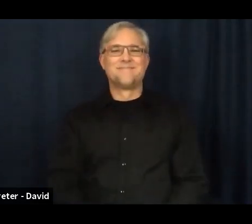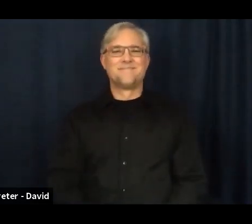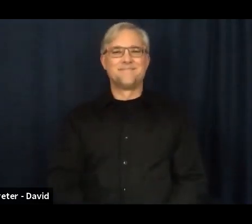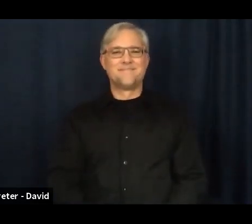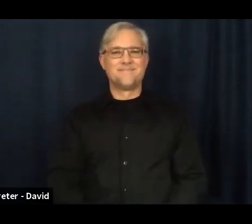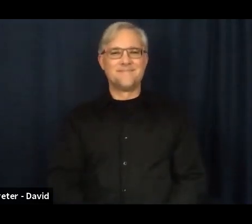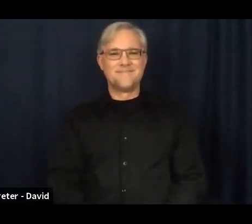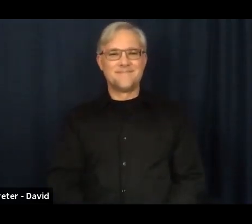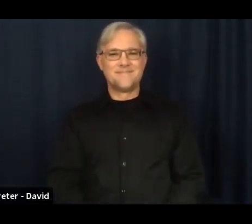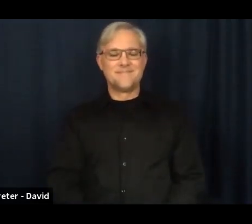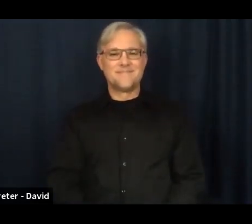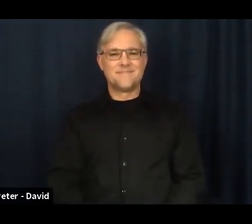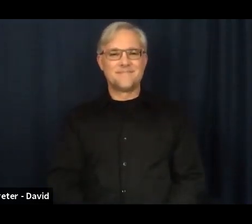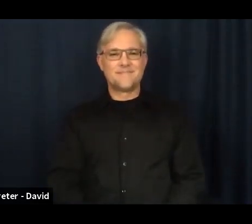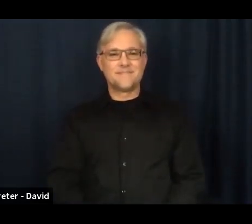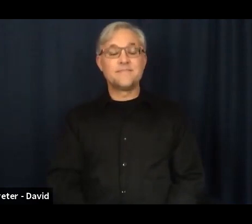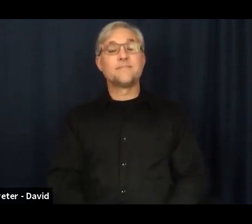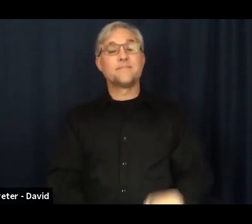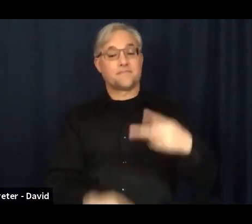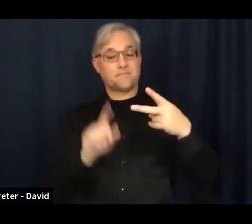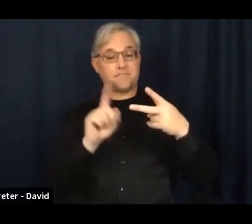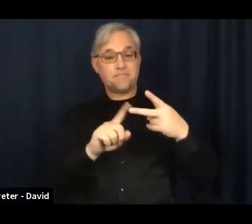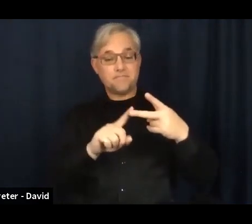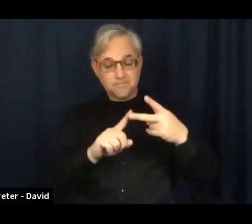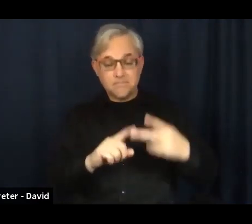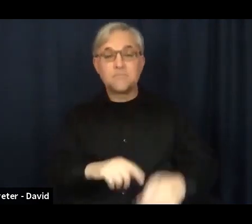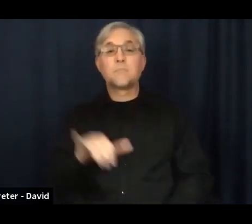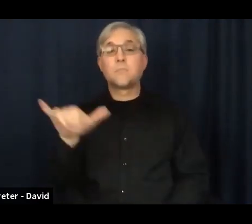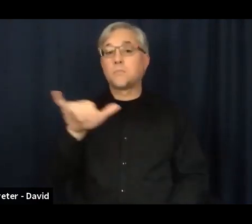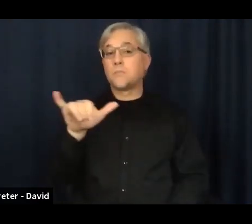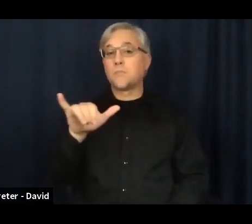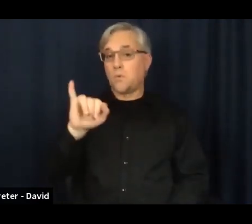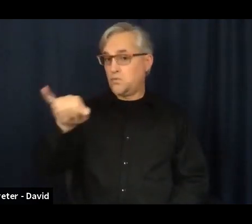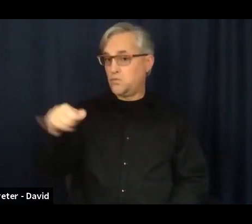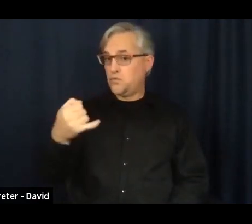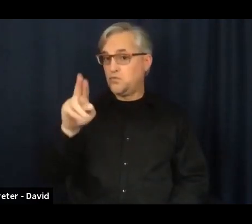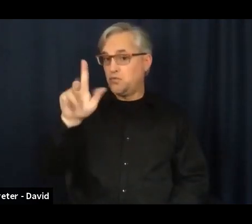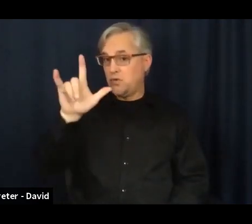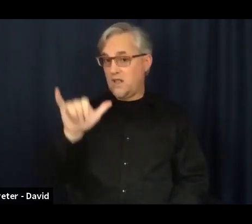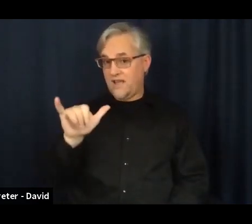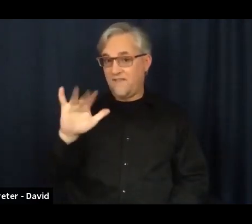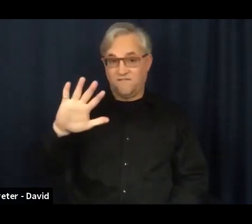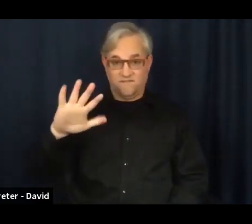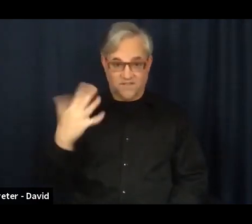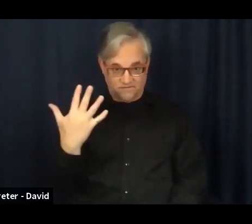And just to let you know, a similar worship service will be prepared for the weekend of July 4.